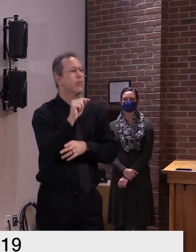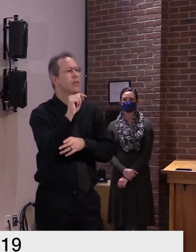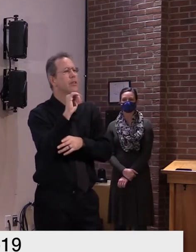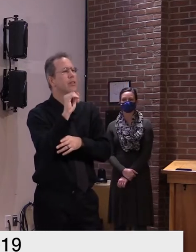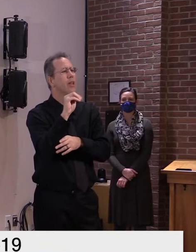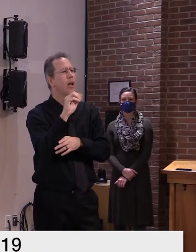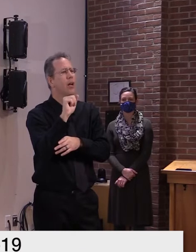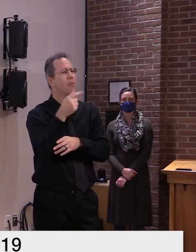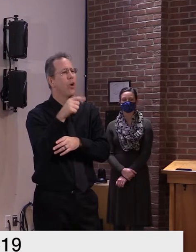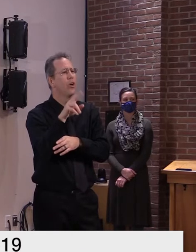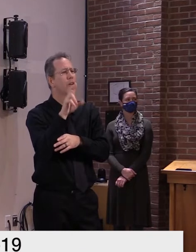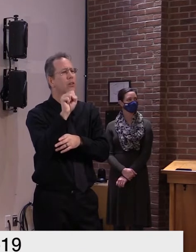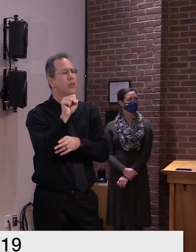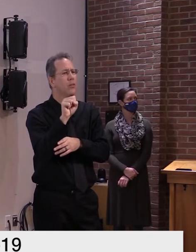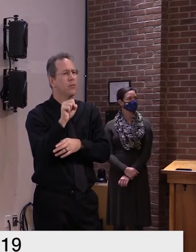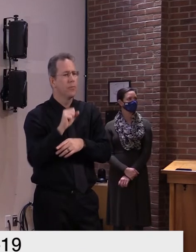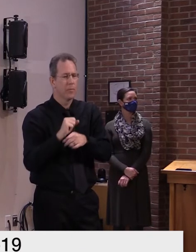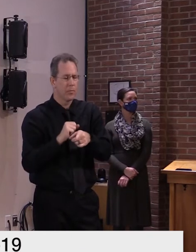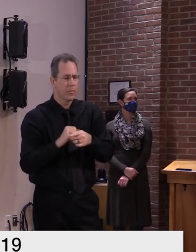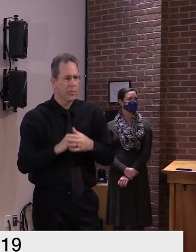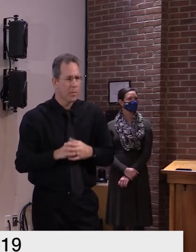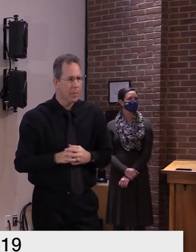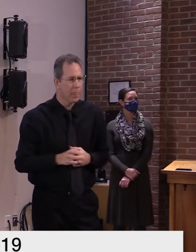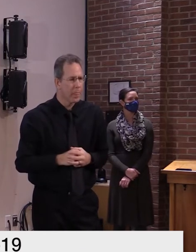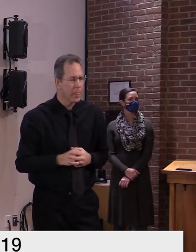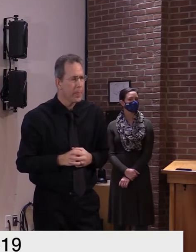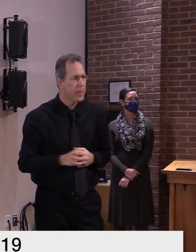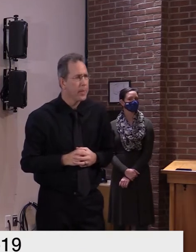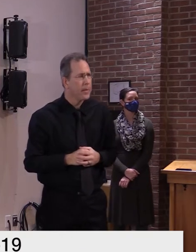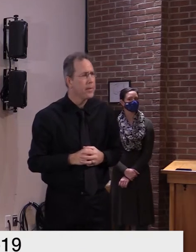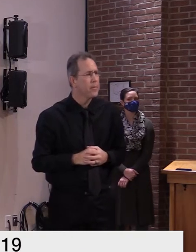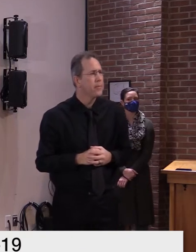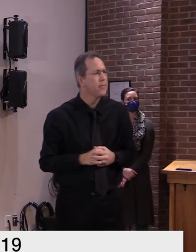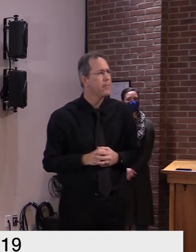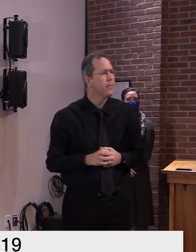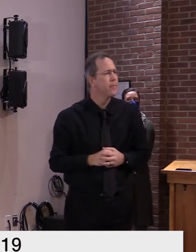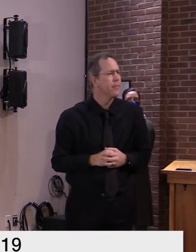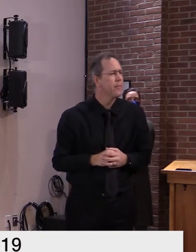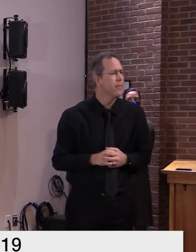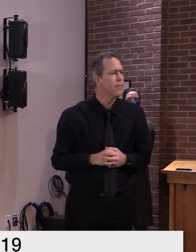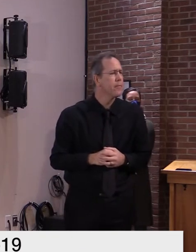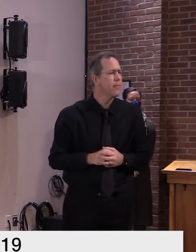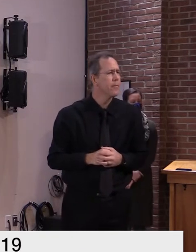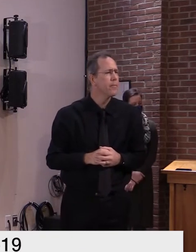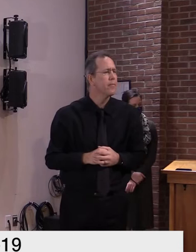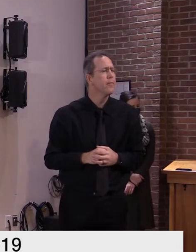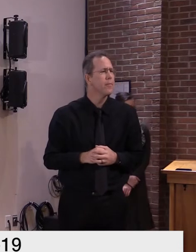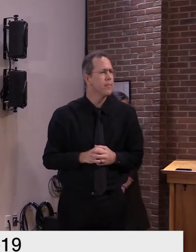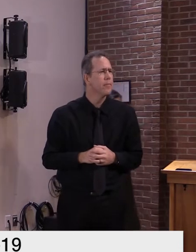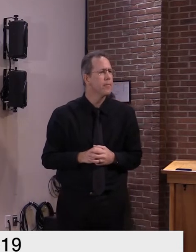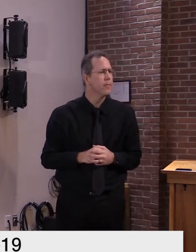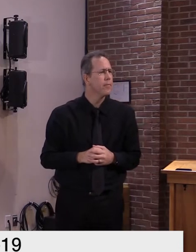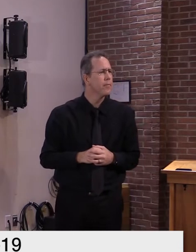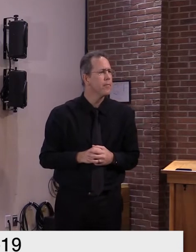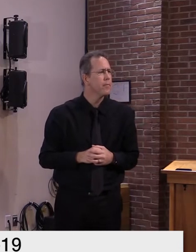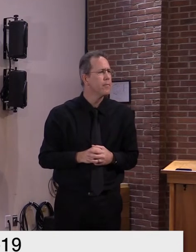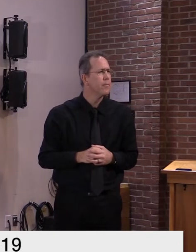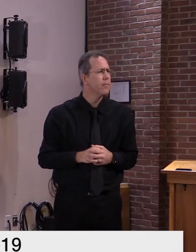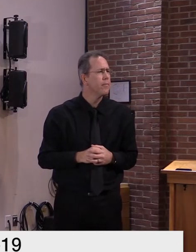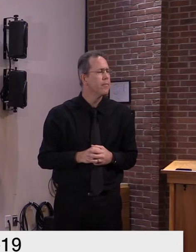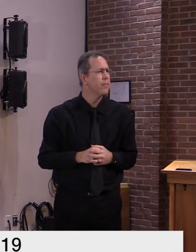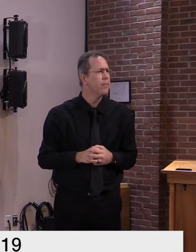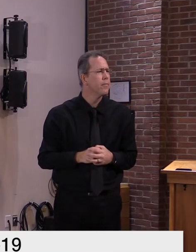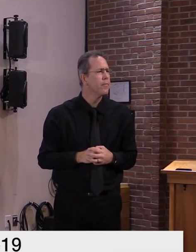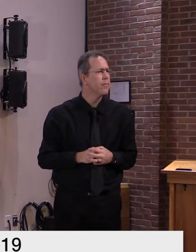yes this is a question about uh vermont alert i see on the website that there's an option for those who have alerts sent to their